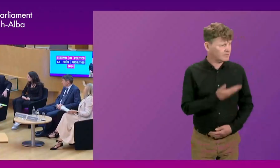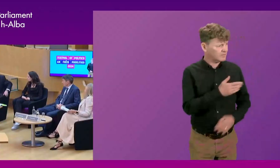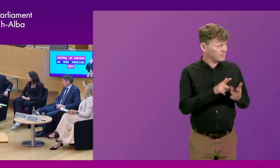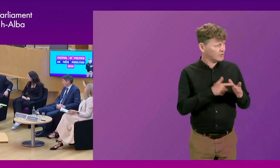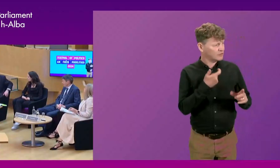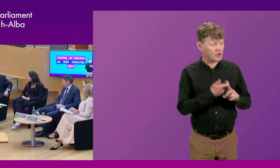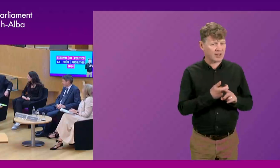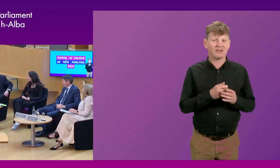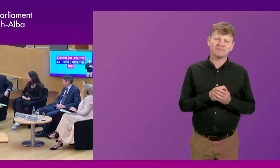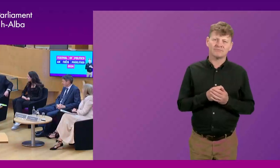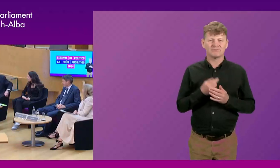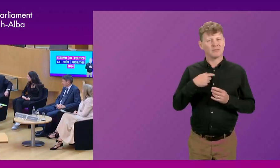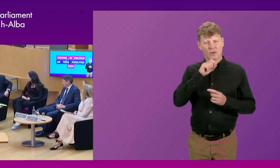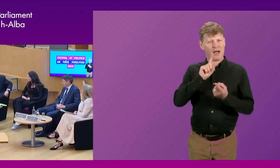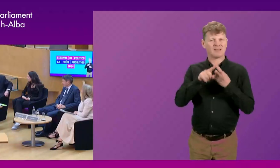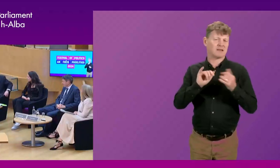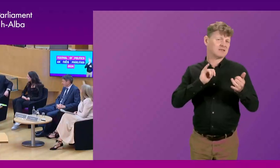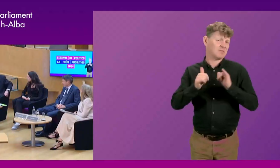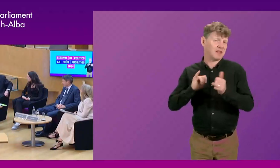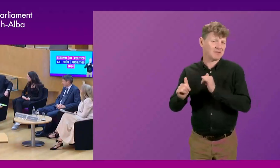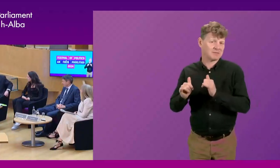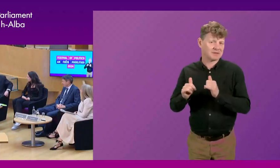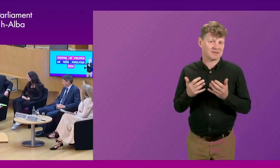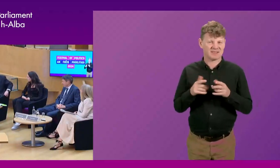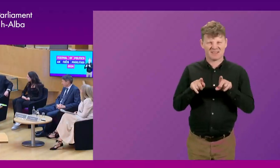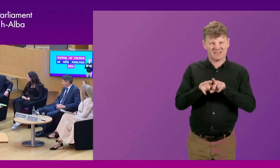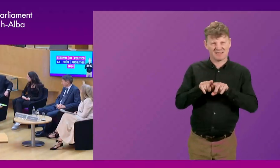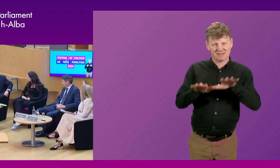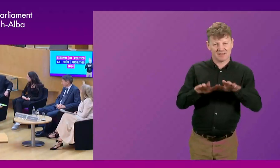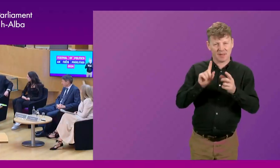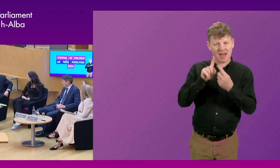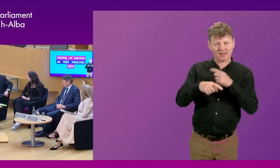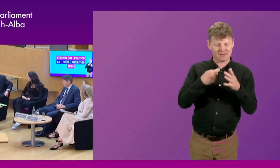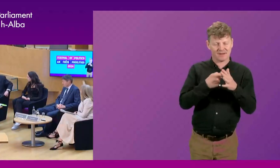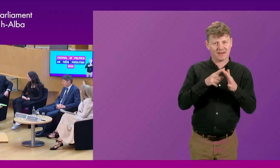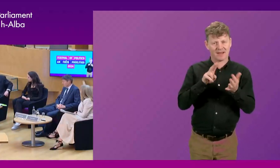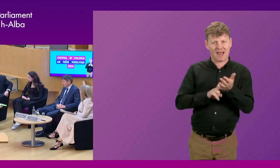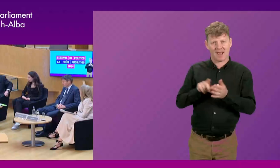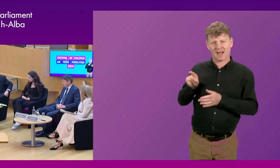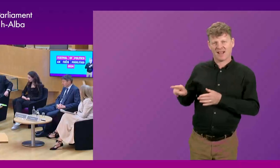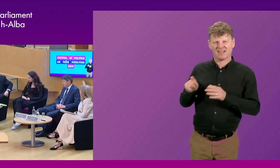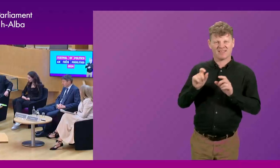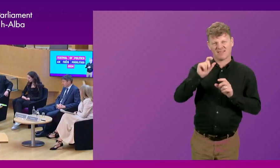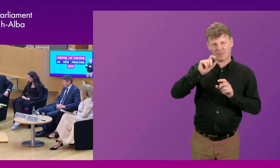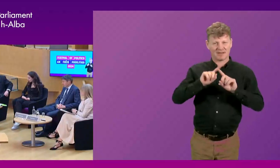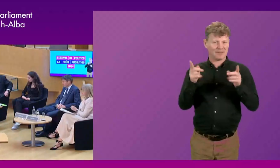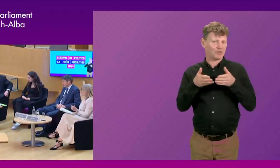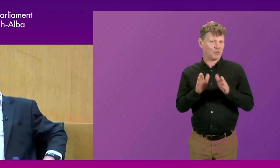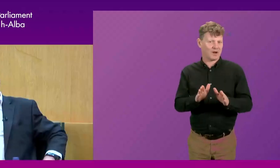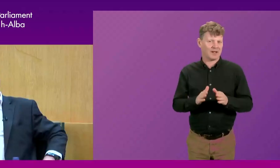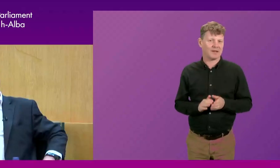Sometimes, I think I would say, which is maybe the same answer as Ken, just in a slightly different, putting it a slightly different way.